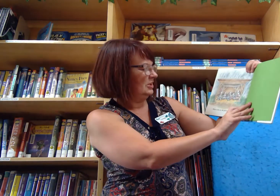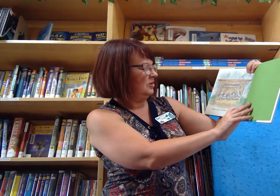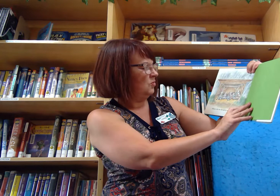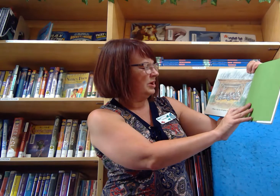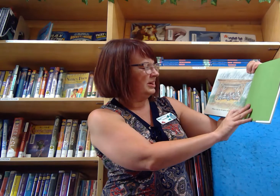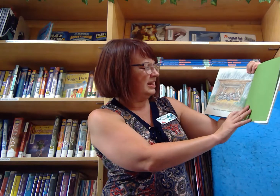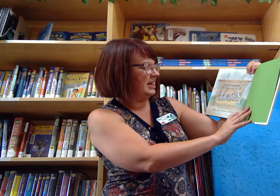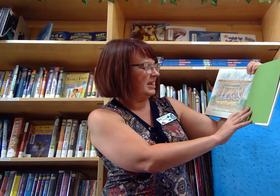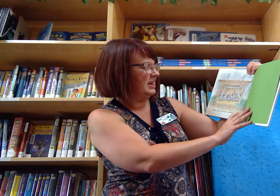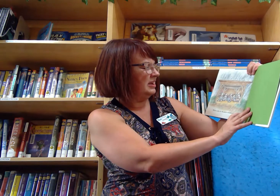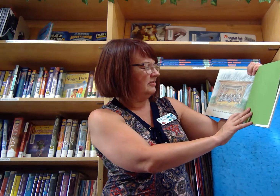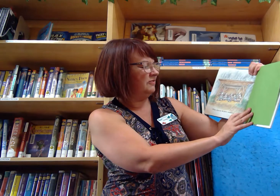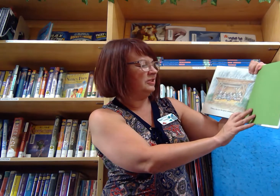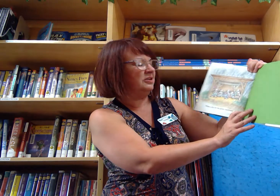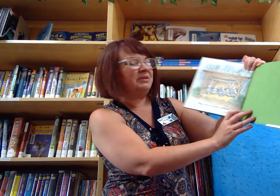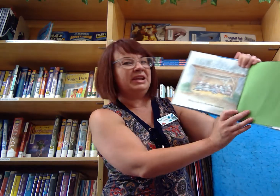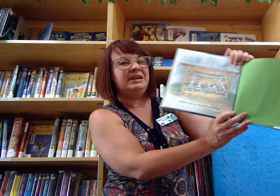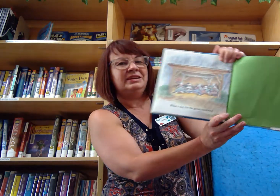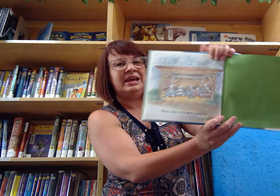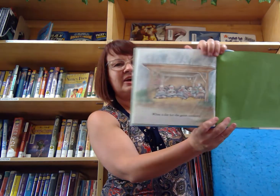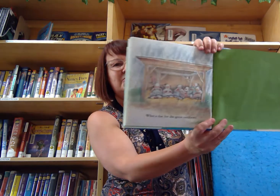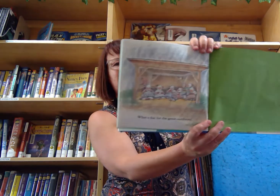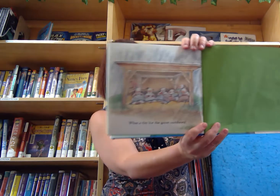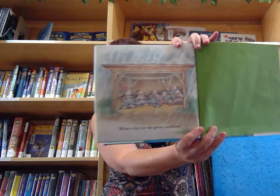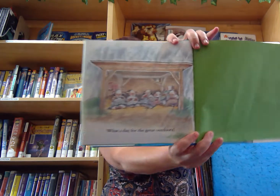What a day for the great outdoors.